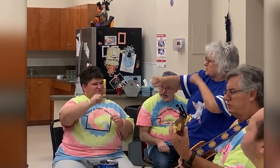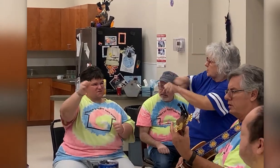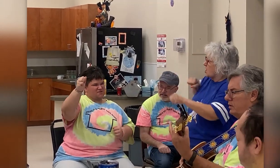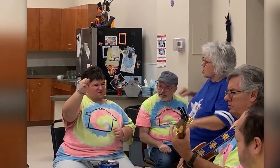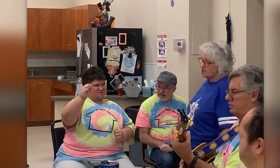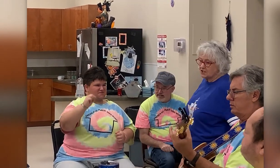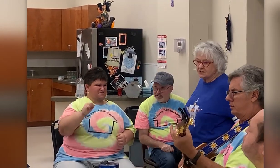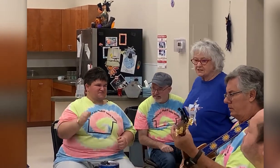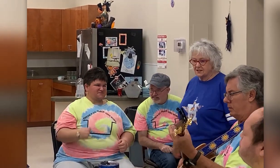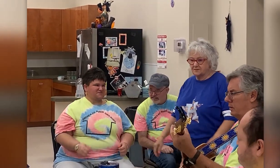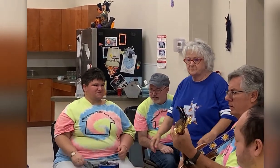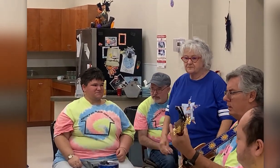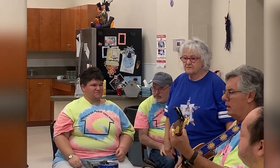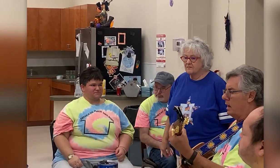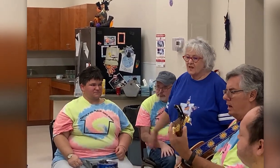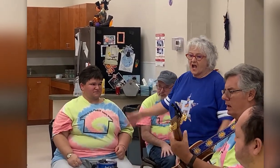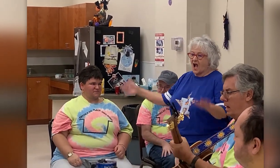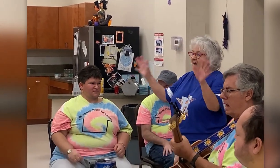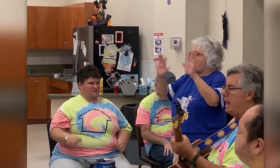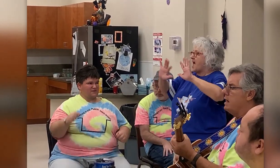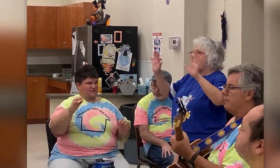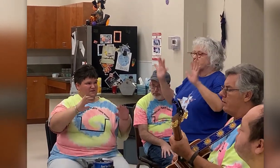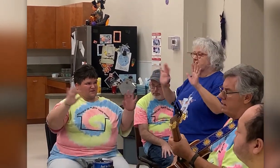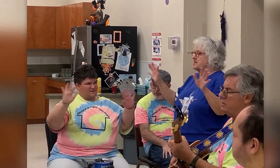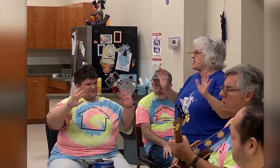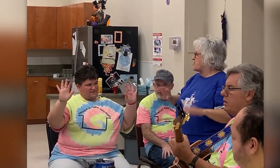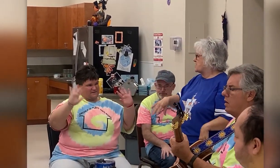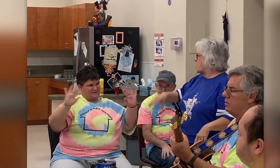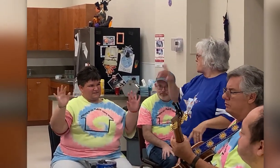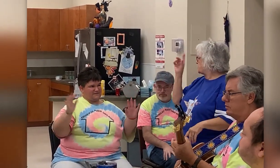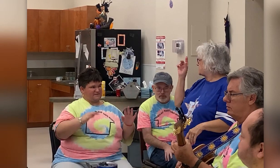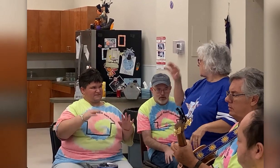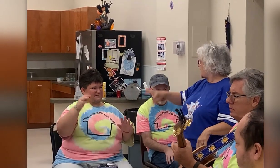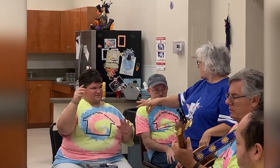Ghostbusters! I ain't afraid of no dogs I